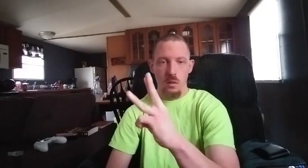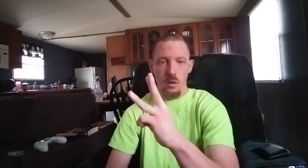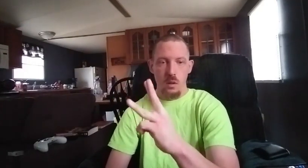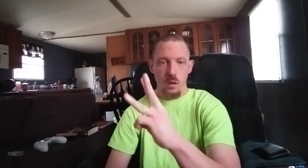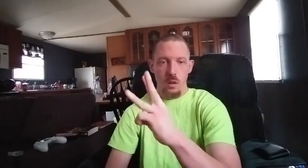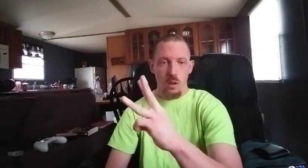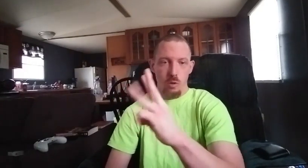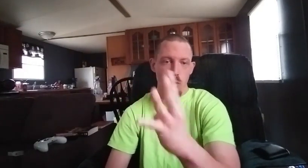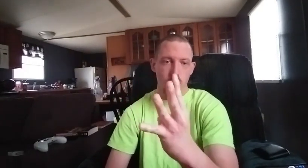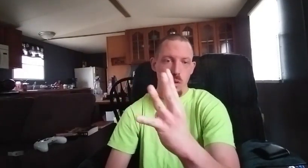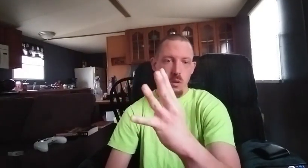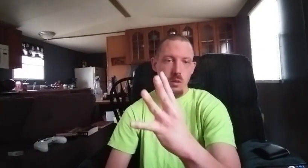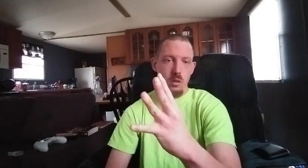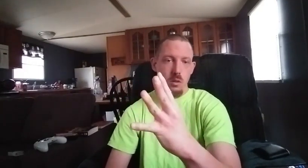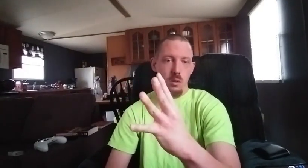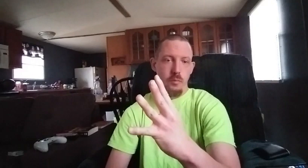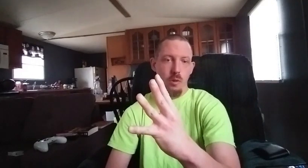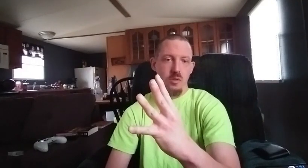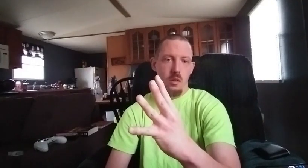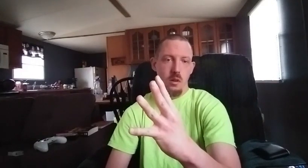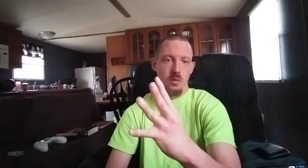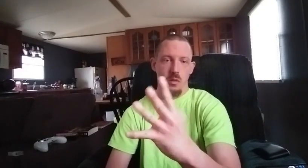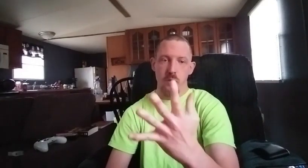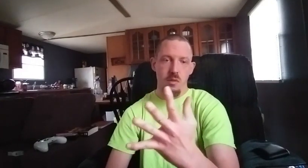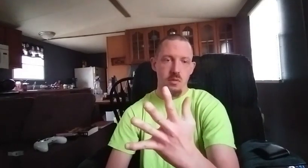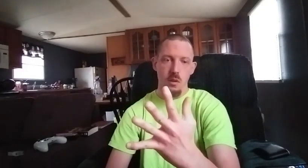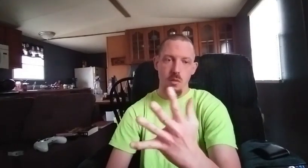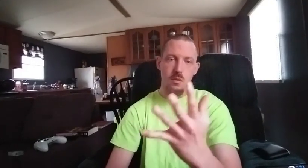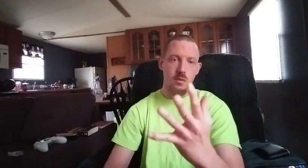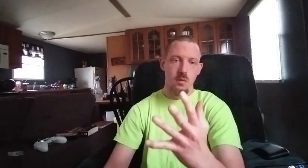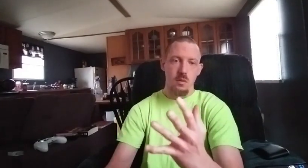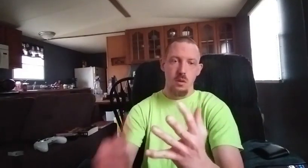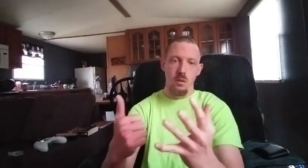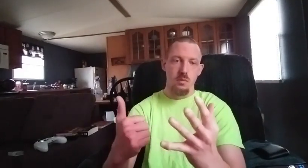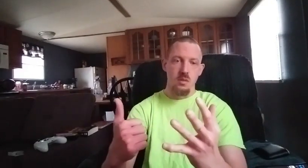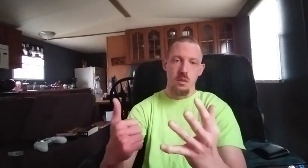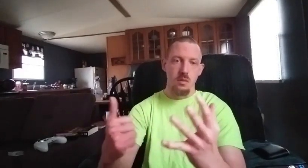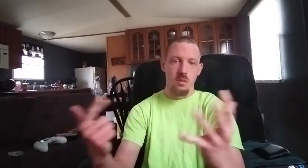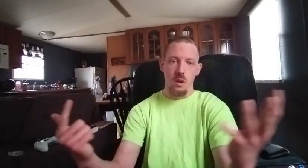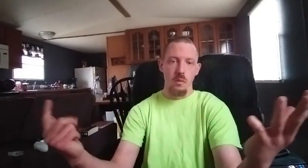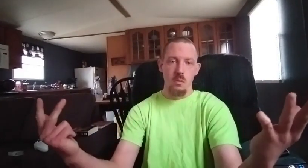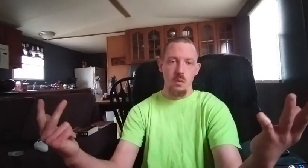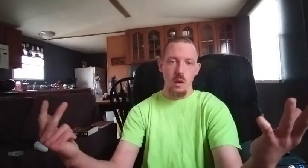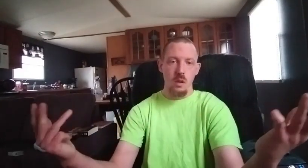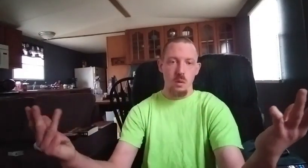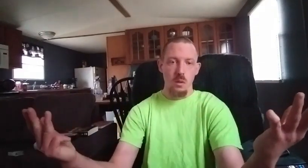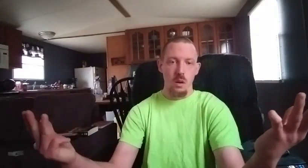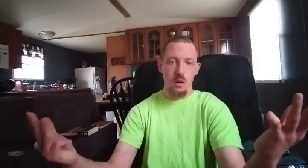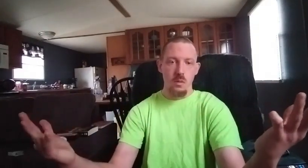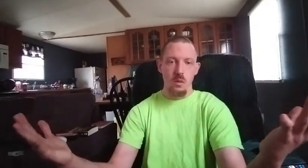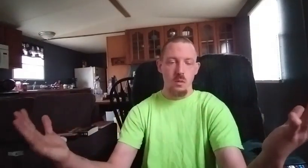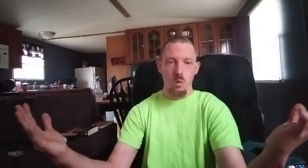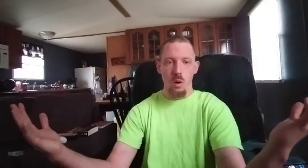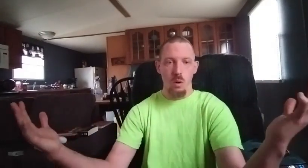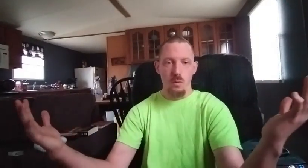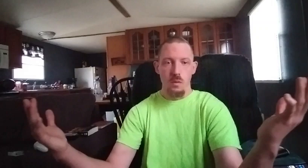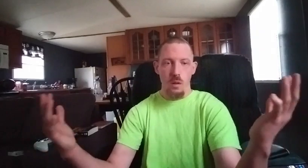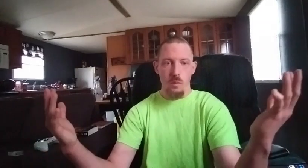then you just go on to the fourth stage the fifth stage you know 6 7 8 9 10 12 11